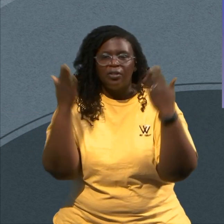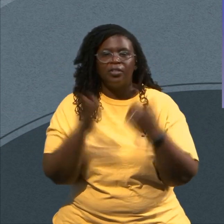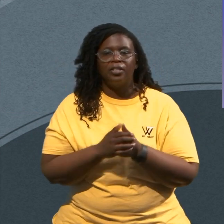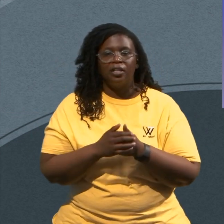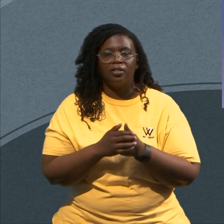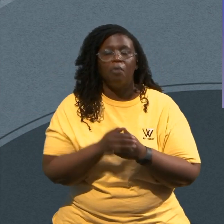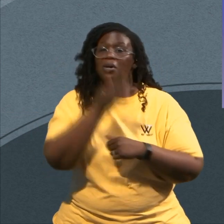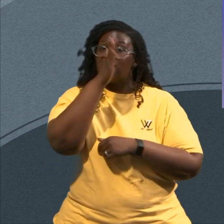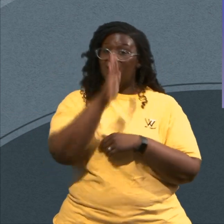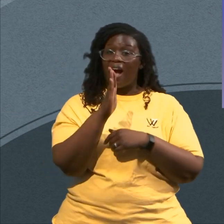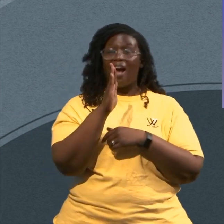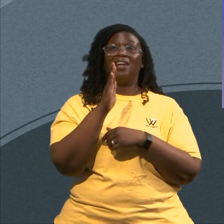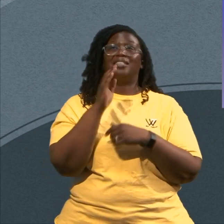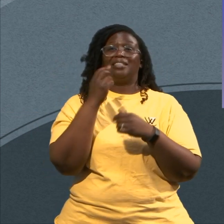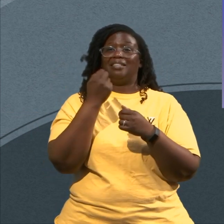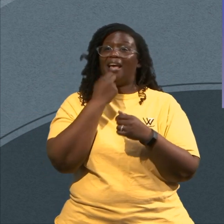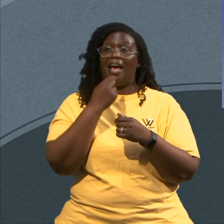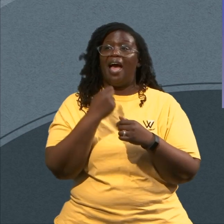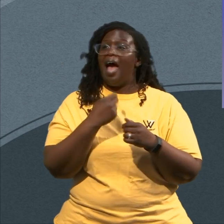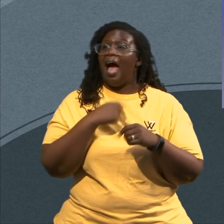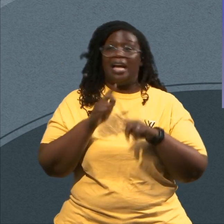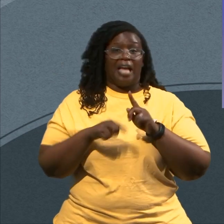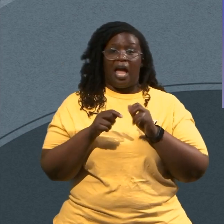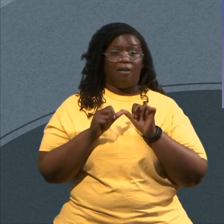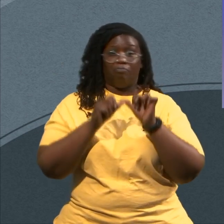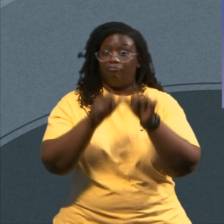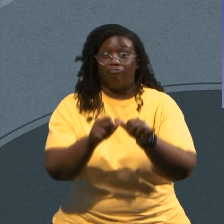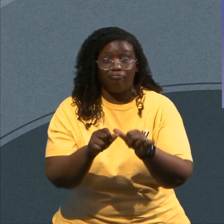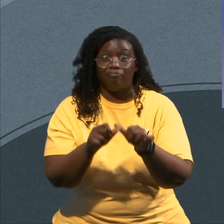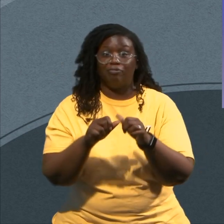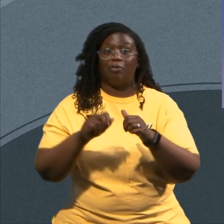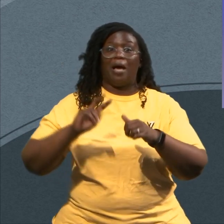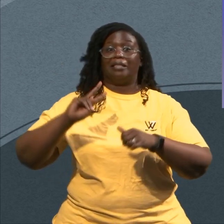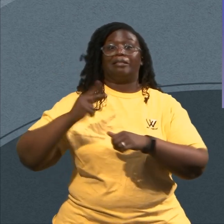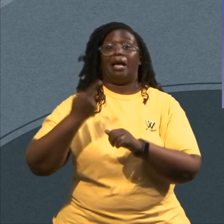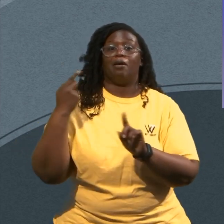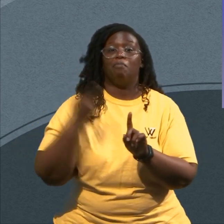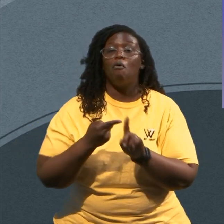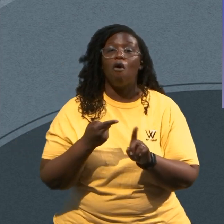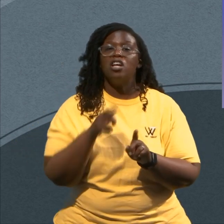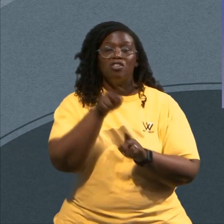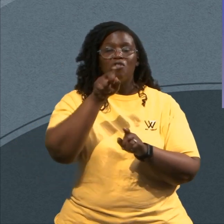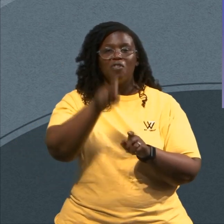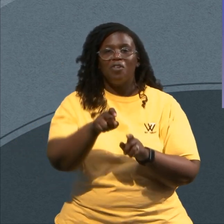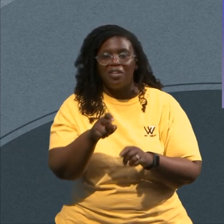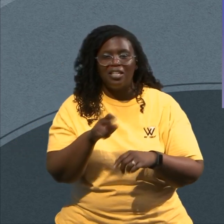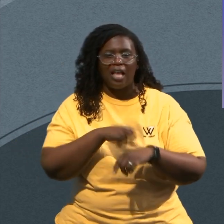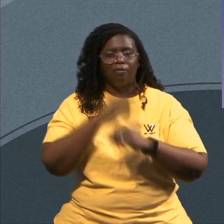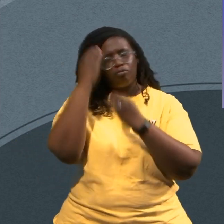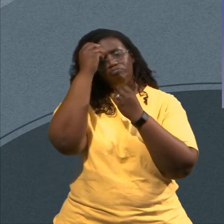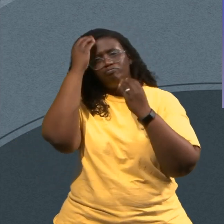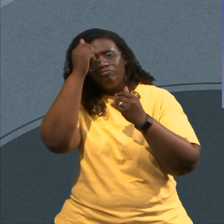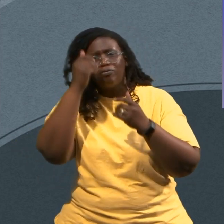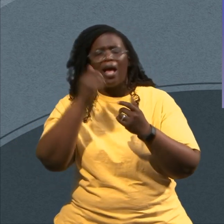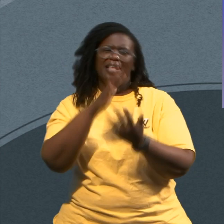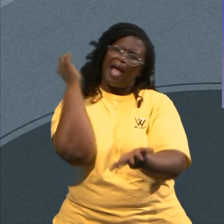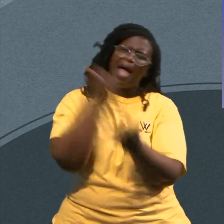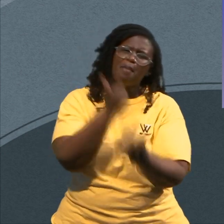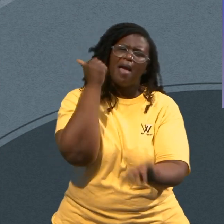said Is so good Before I move on To point two I need to give folks Some time to shout Over point one And sometimes Y'all We so caught up